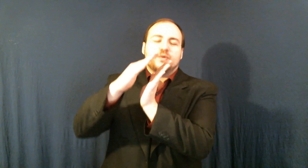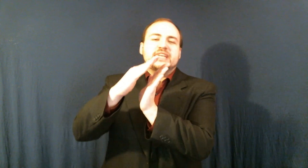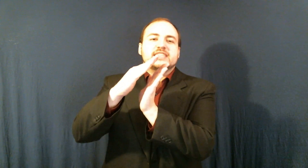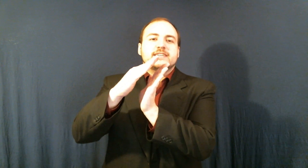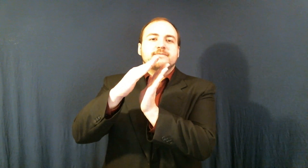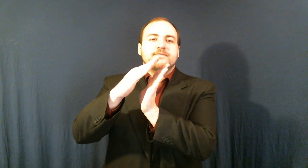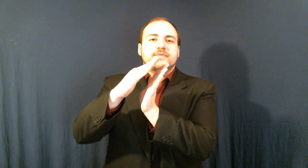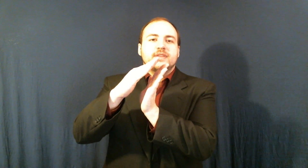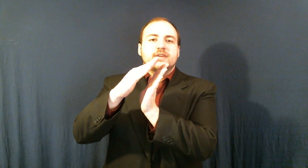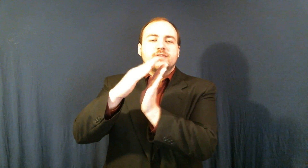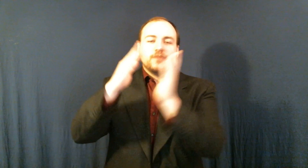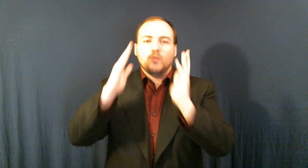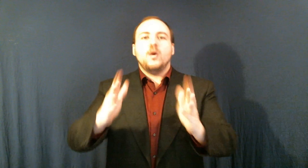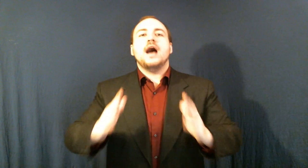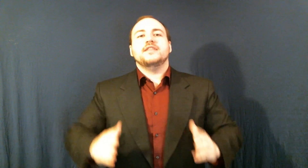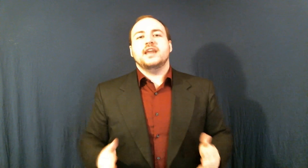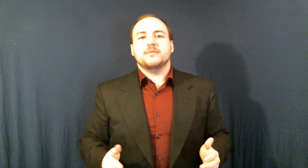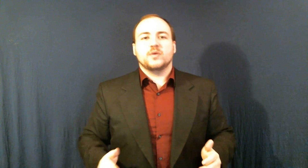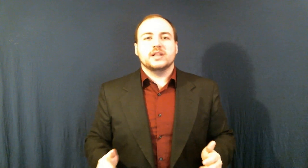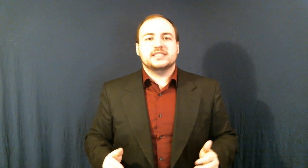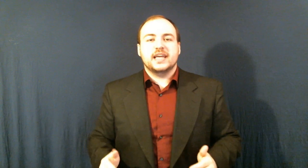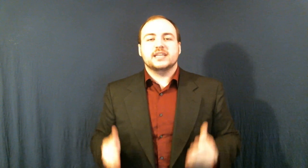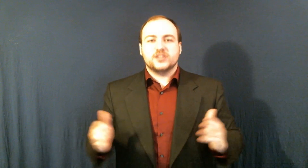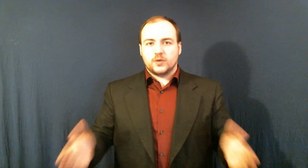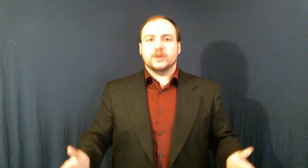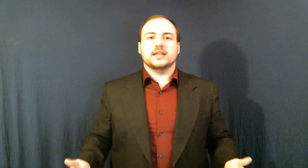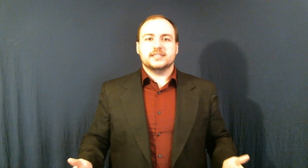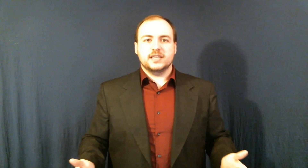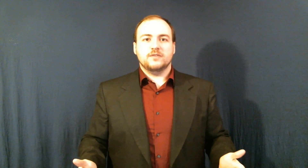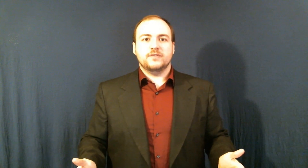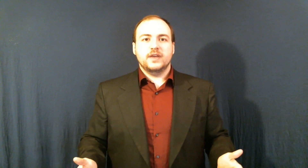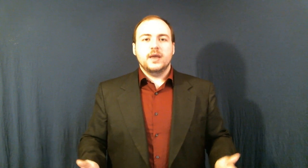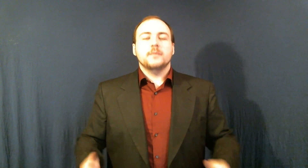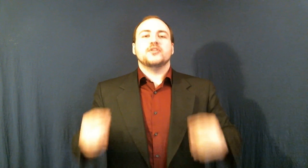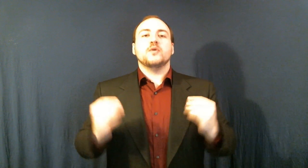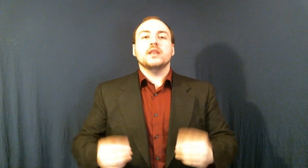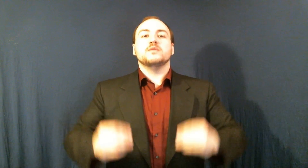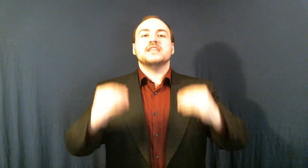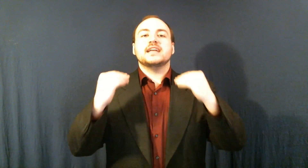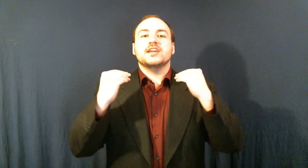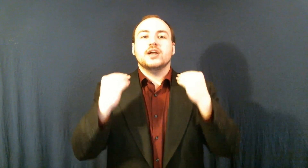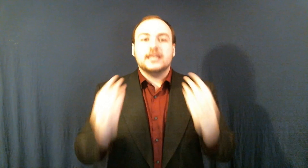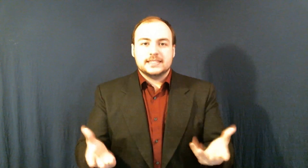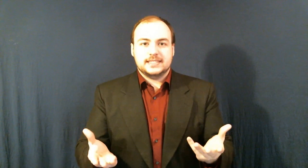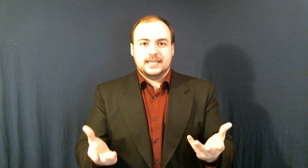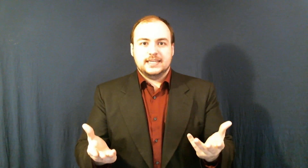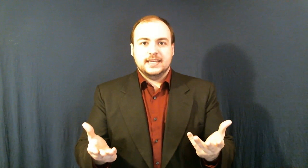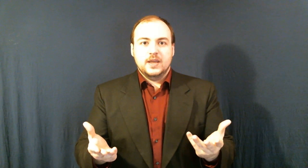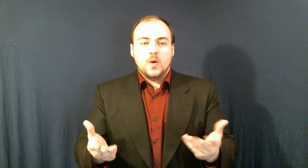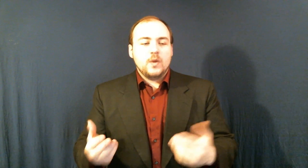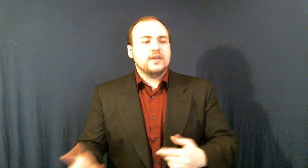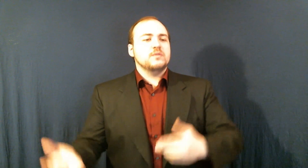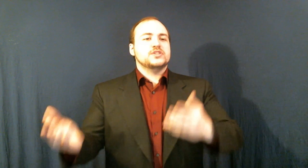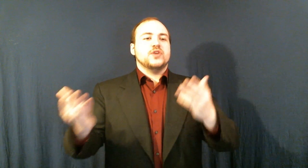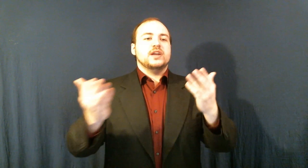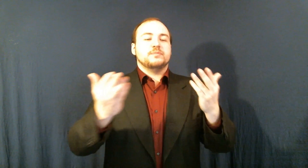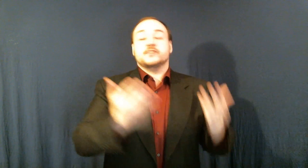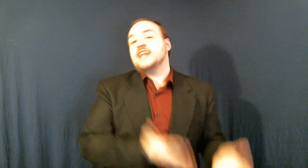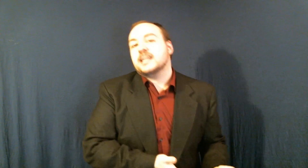reason for why the damn gorilla's dead is the gorilla itself. But the gorilla was acting on instinct. Whether it was trying to protect